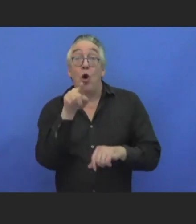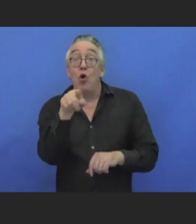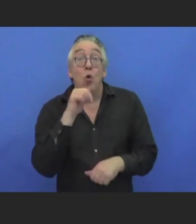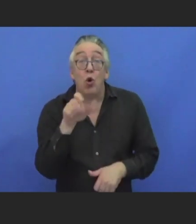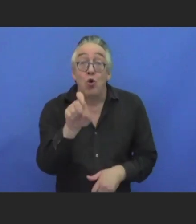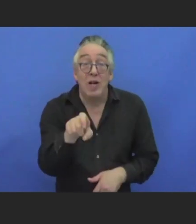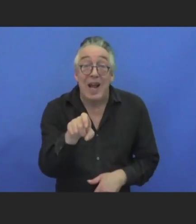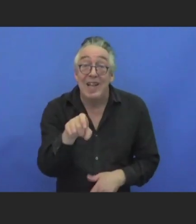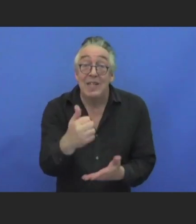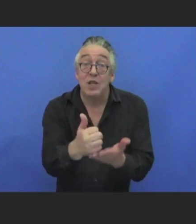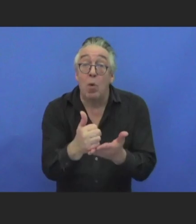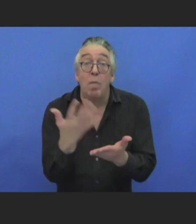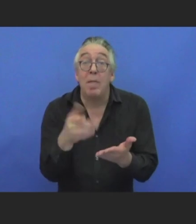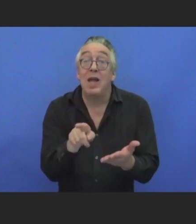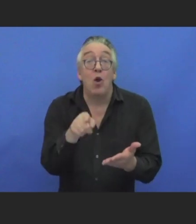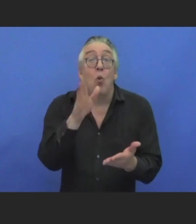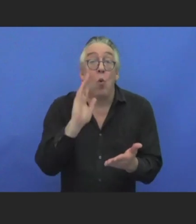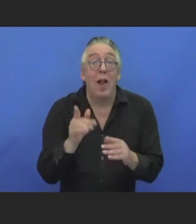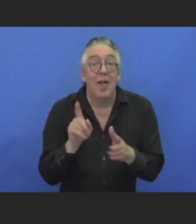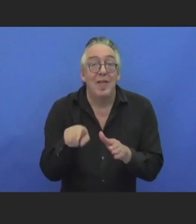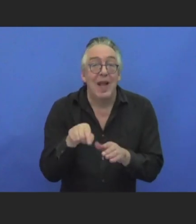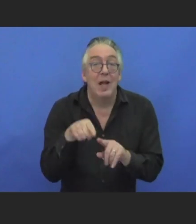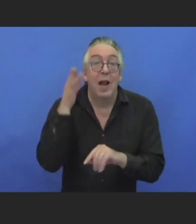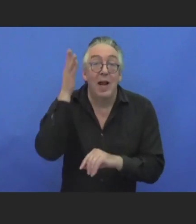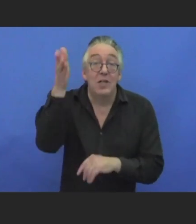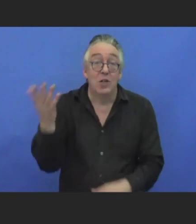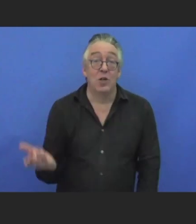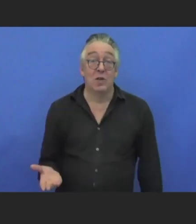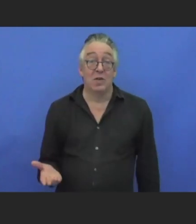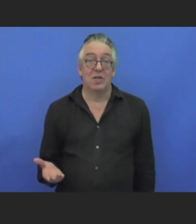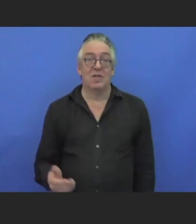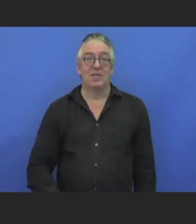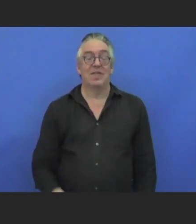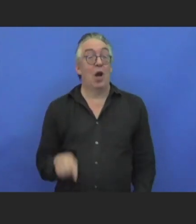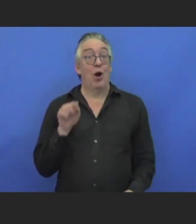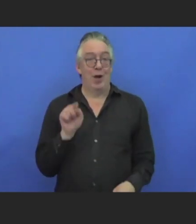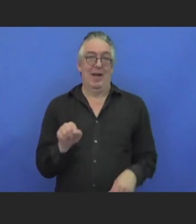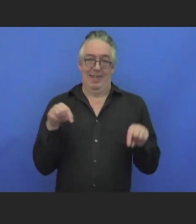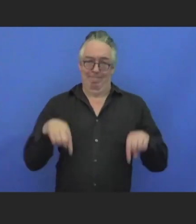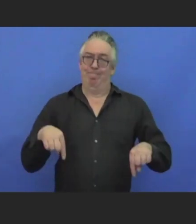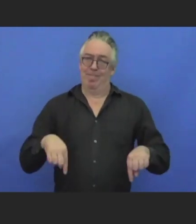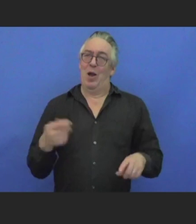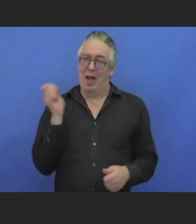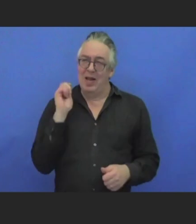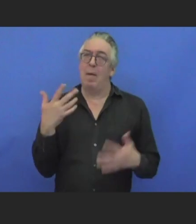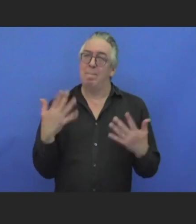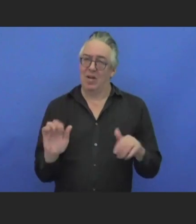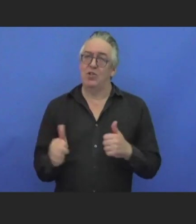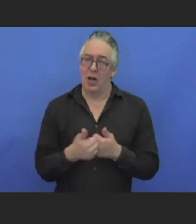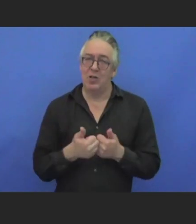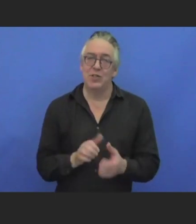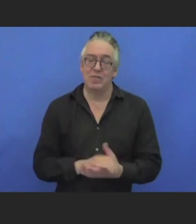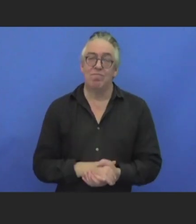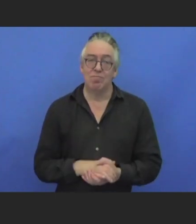later. And so that has been a challenge here. And so even when we're talking about